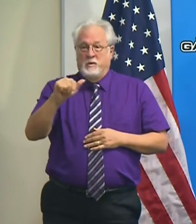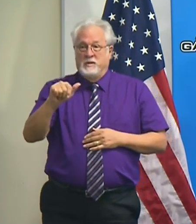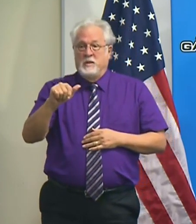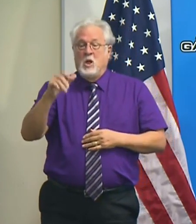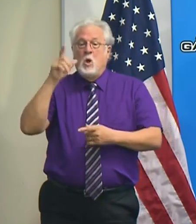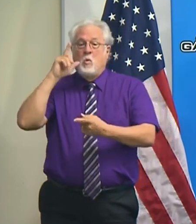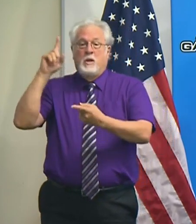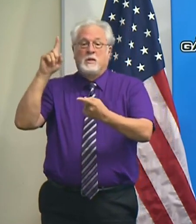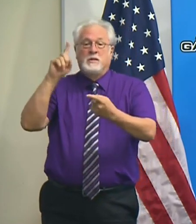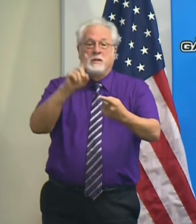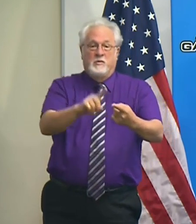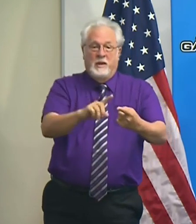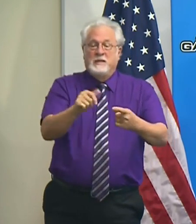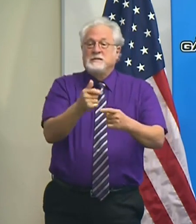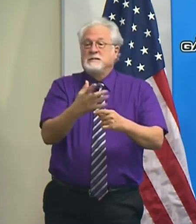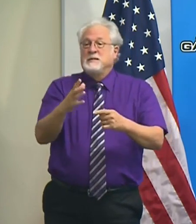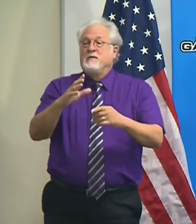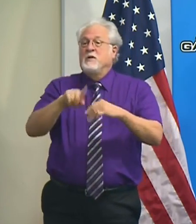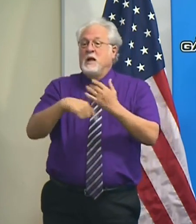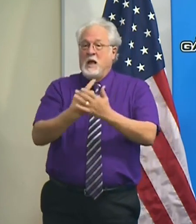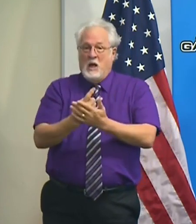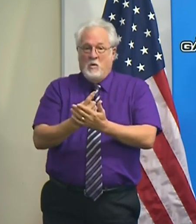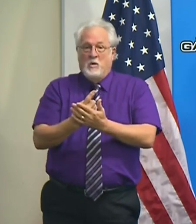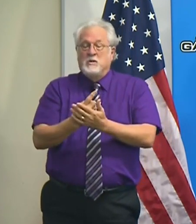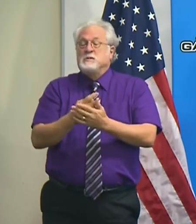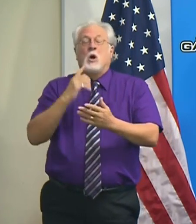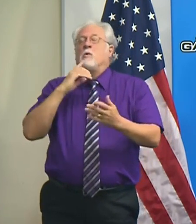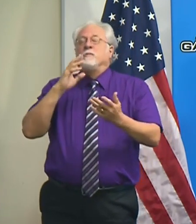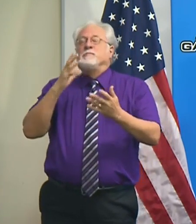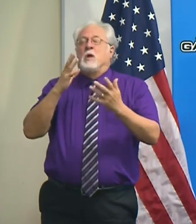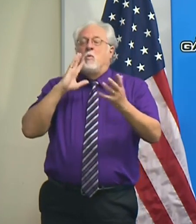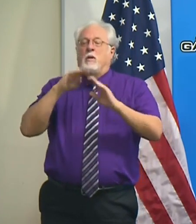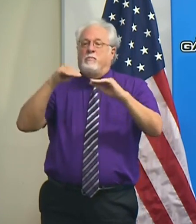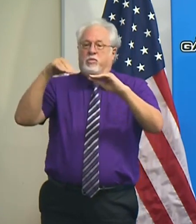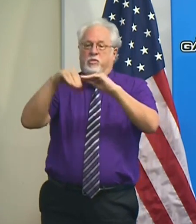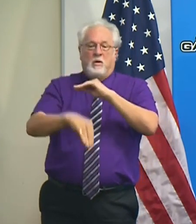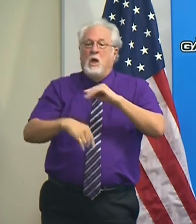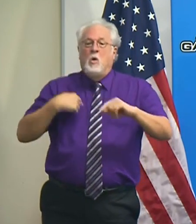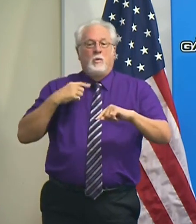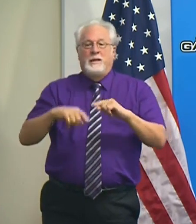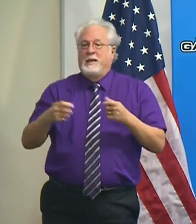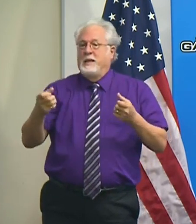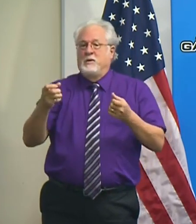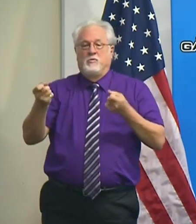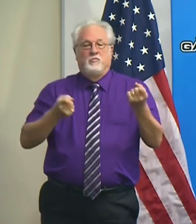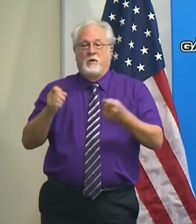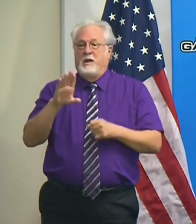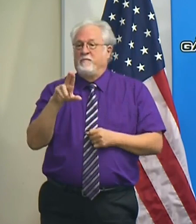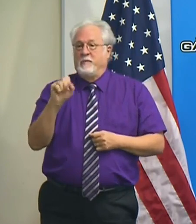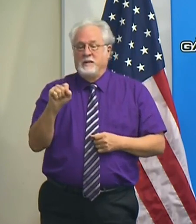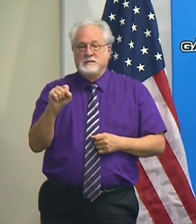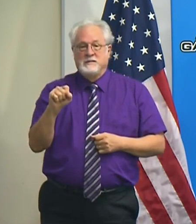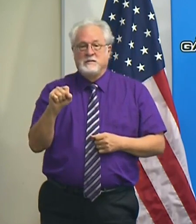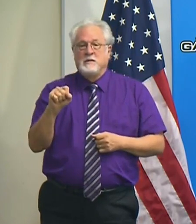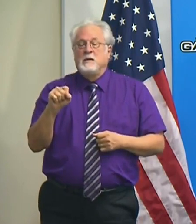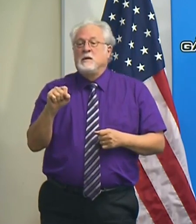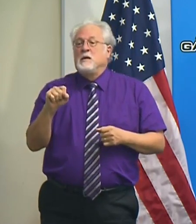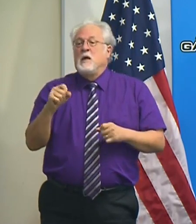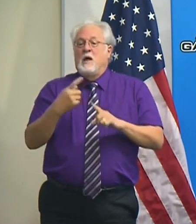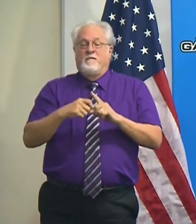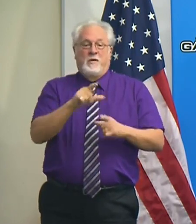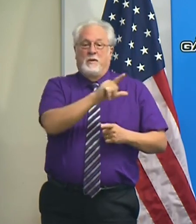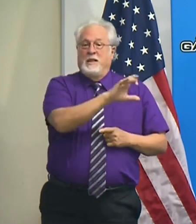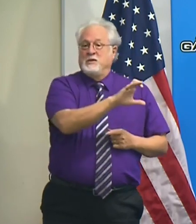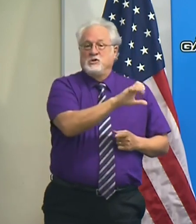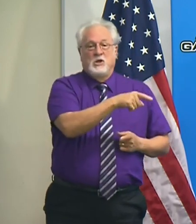over the next several hours to the point where we're not going to be able to run our buses, for example, from the Lake